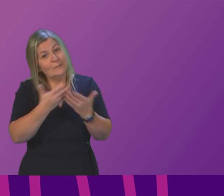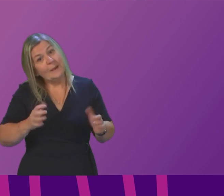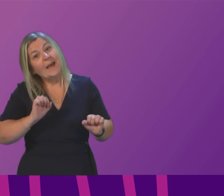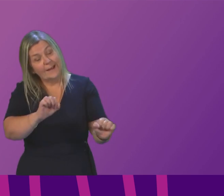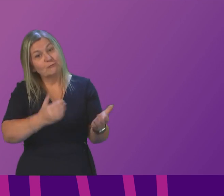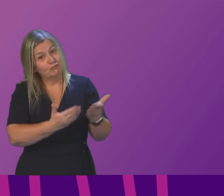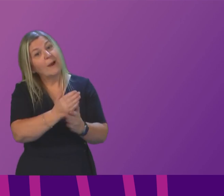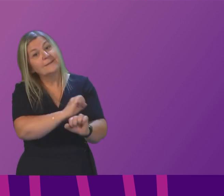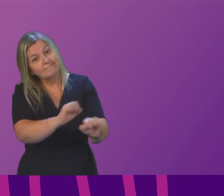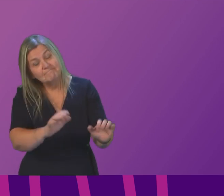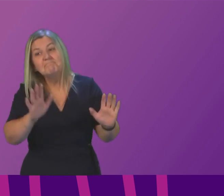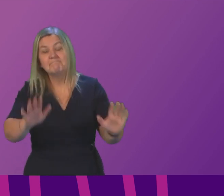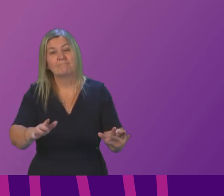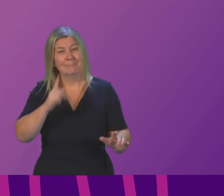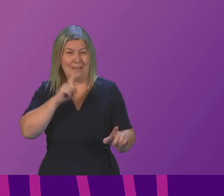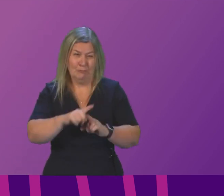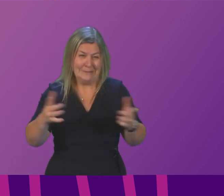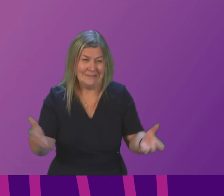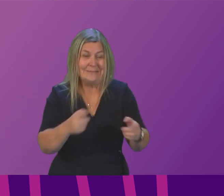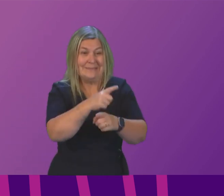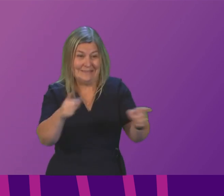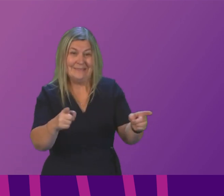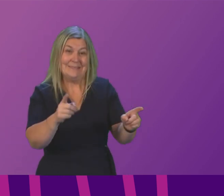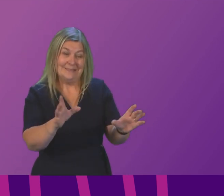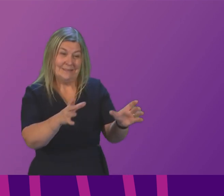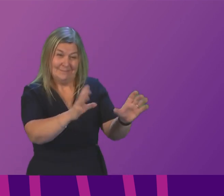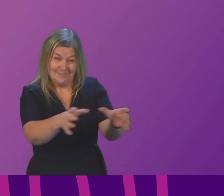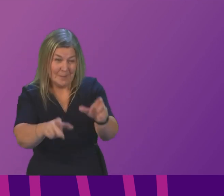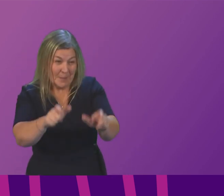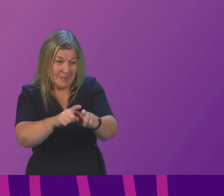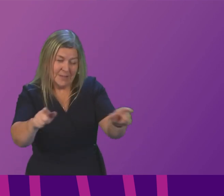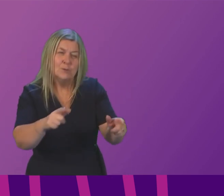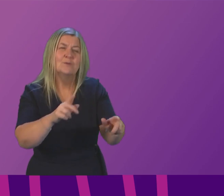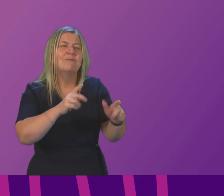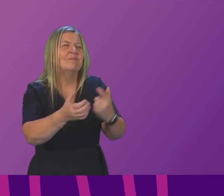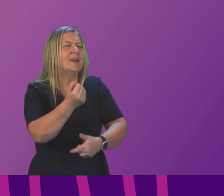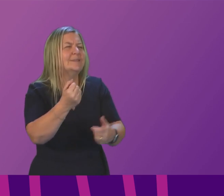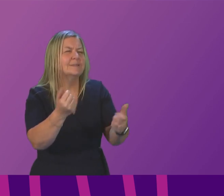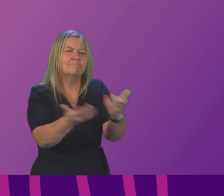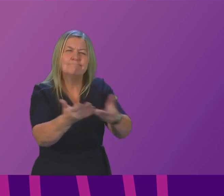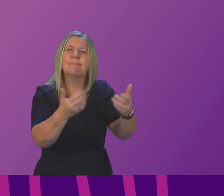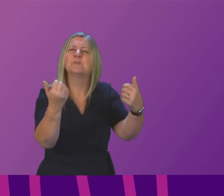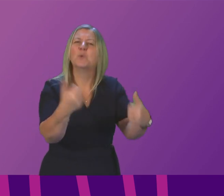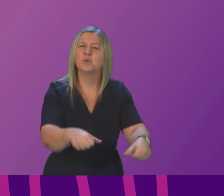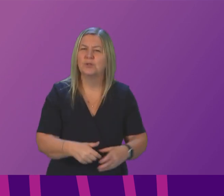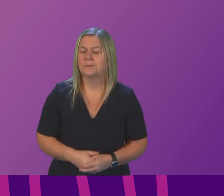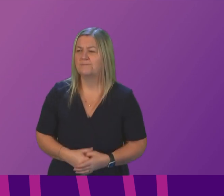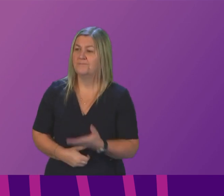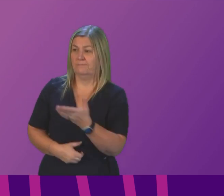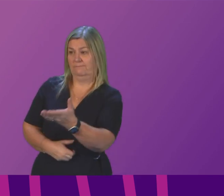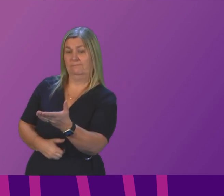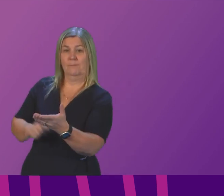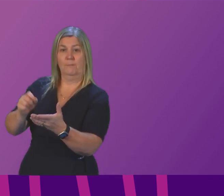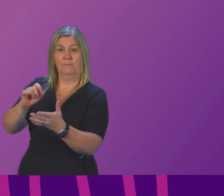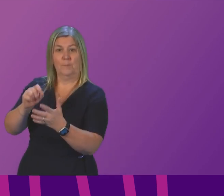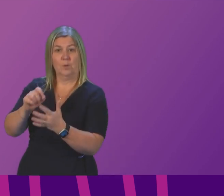do so but I would urge all parties in Glasgow to quickly find a resolution Paul Sweeney As a member of the GMB Trade Union I think